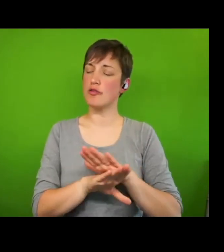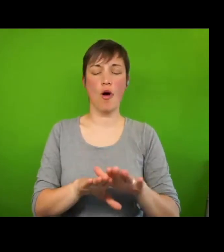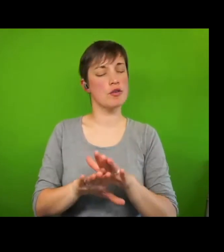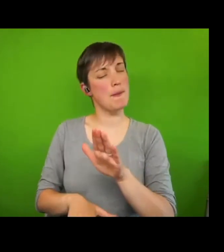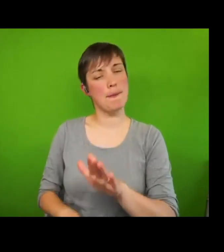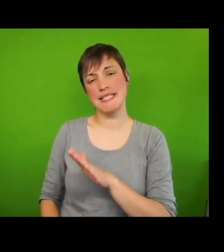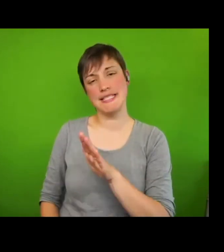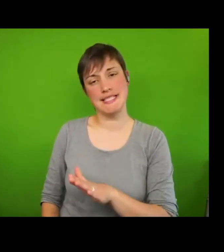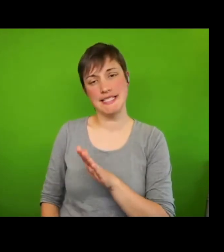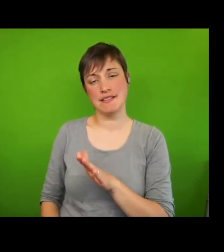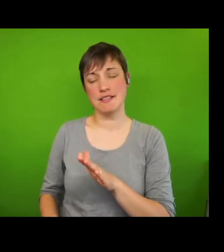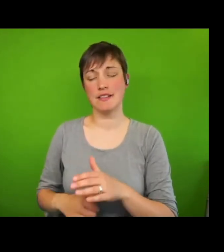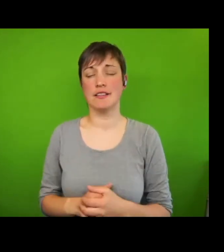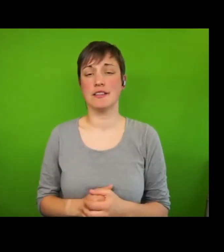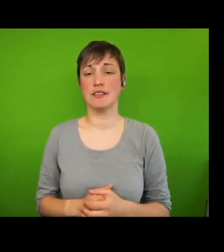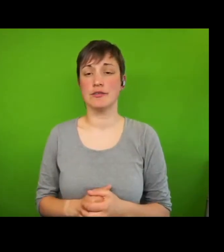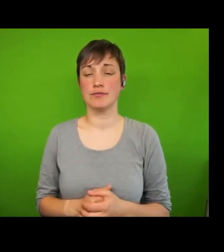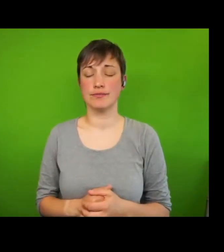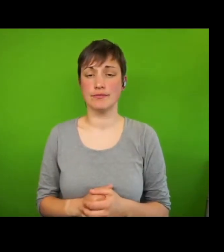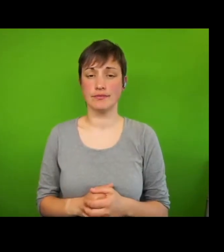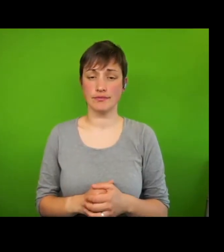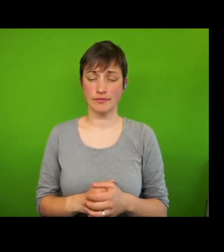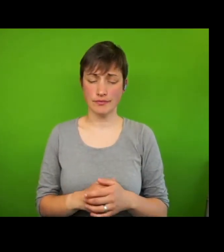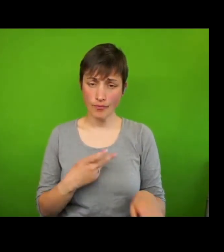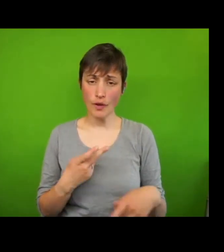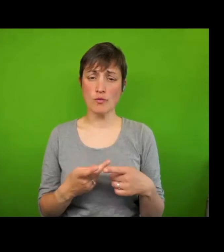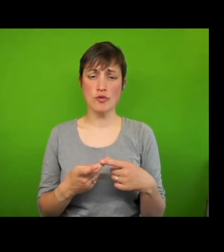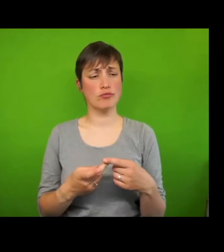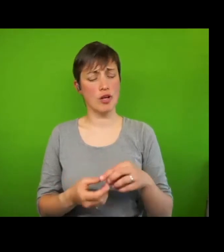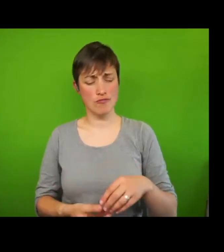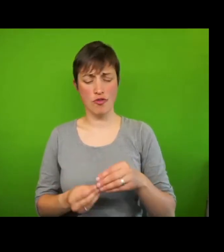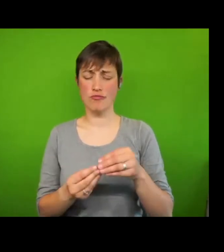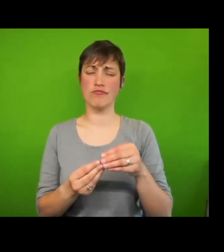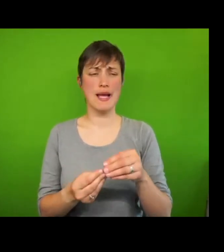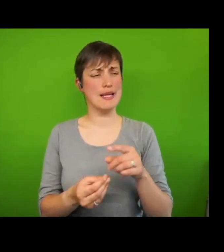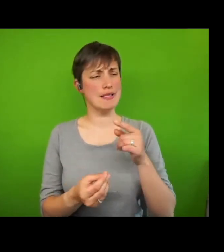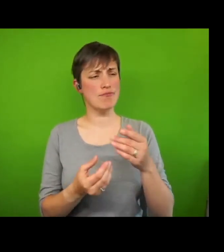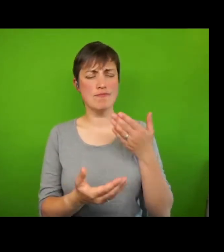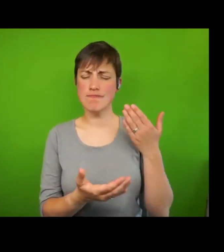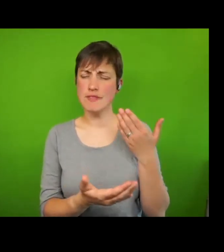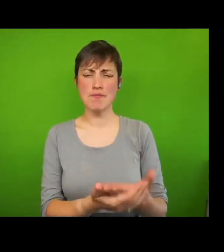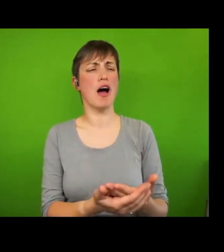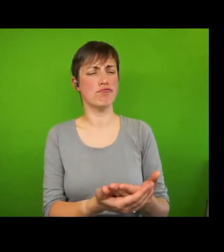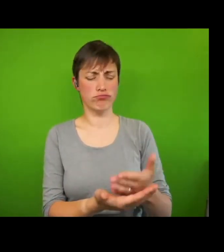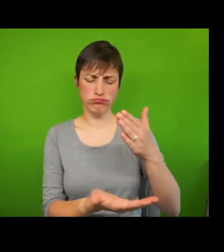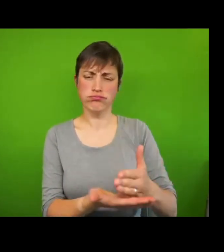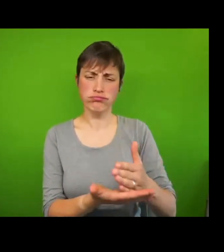also offers a set of principles for formulating concrete demands through what I've suggested represents a politics of recognition and